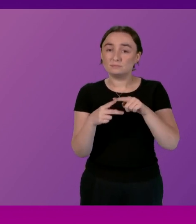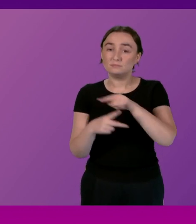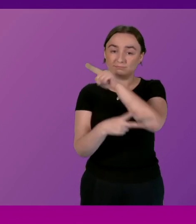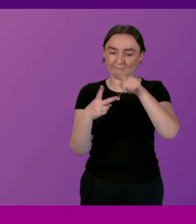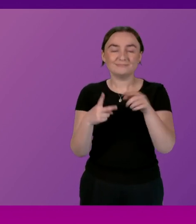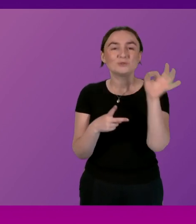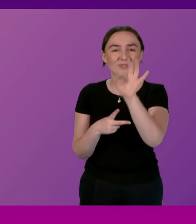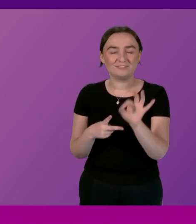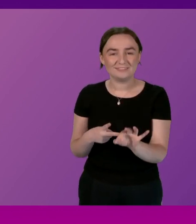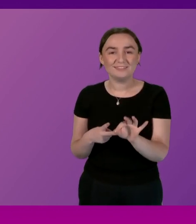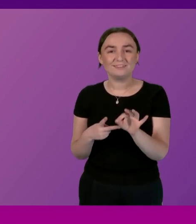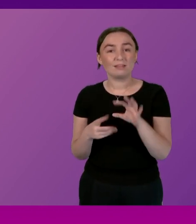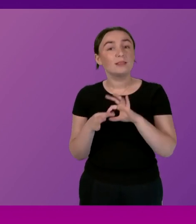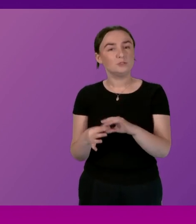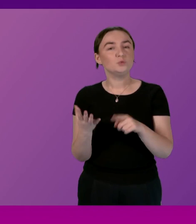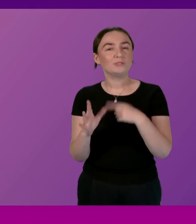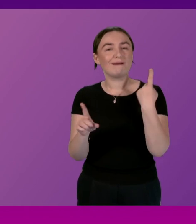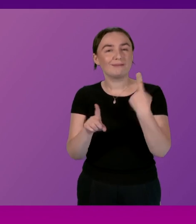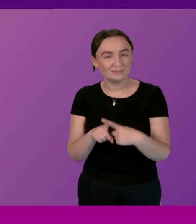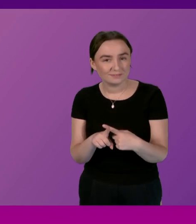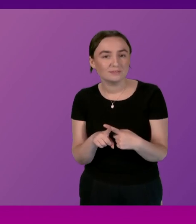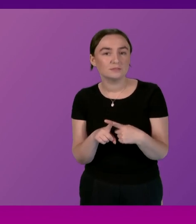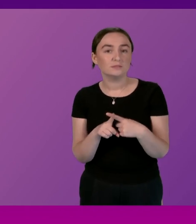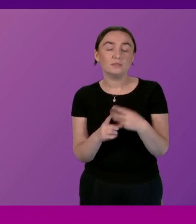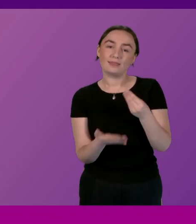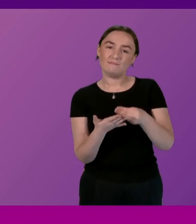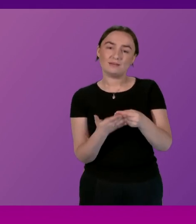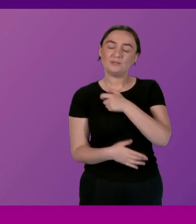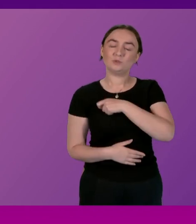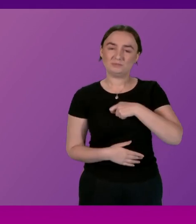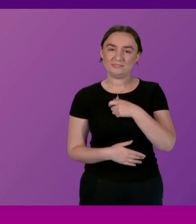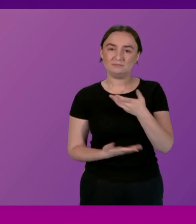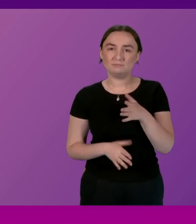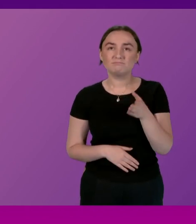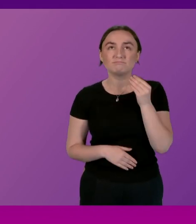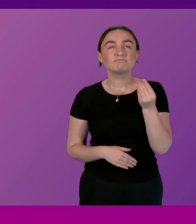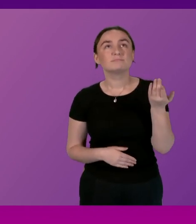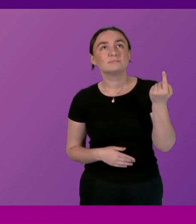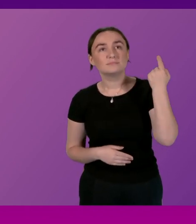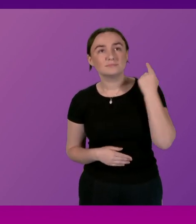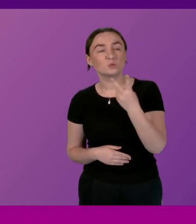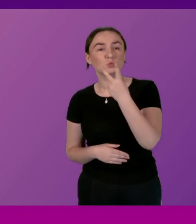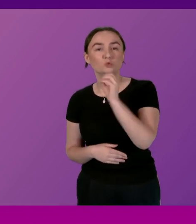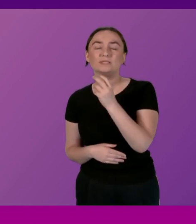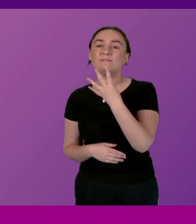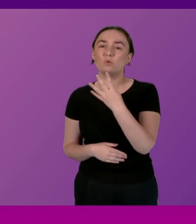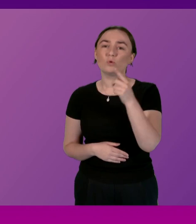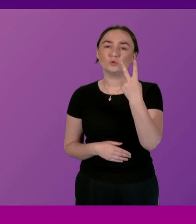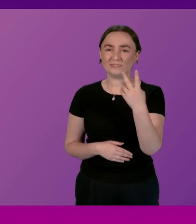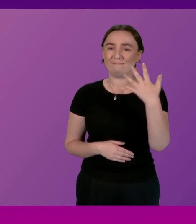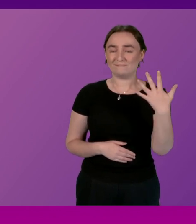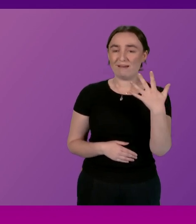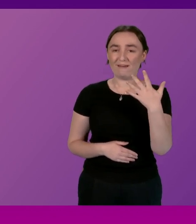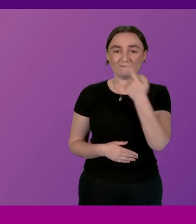on taxation and the finance committee heard in a pre-budget 24-25 evidence that both the United Kingdom